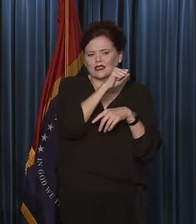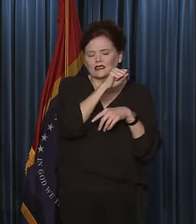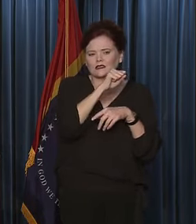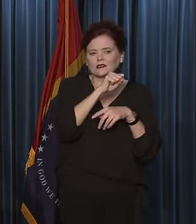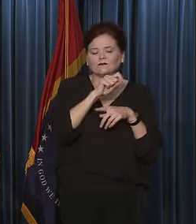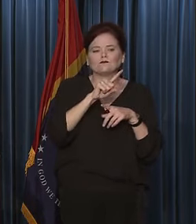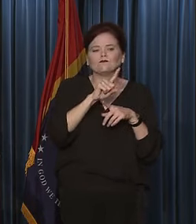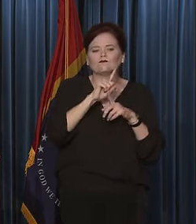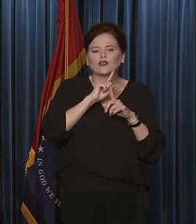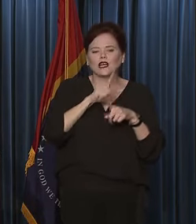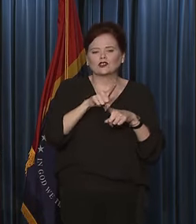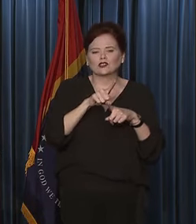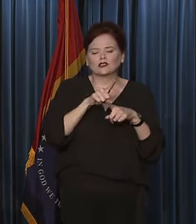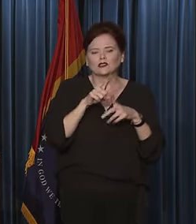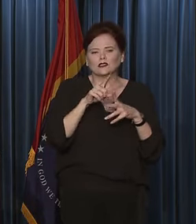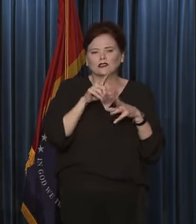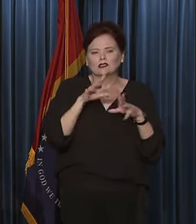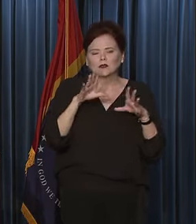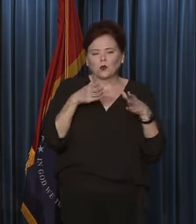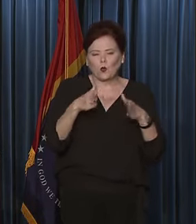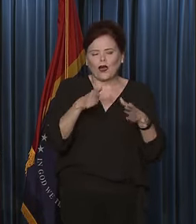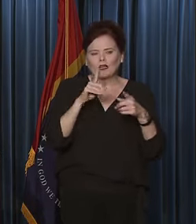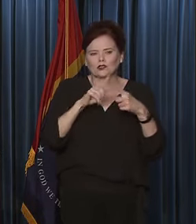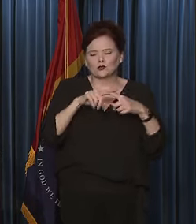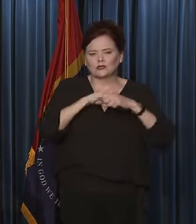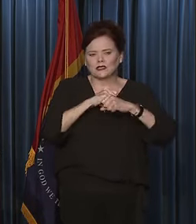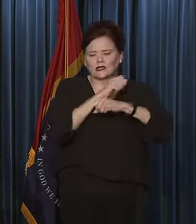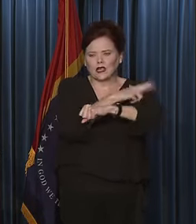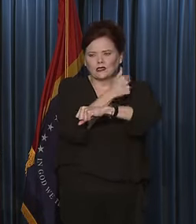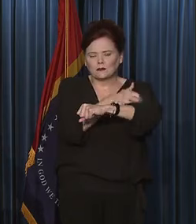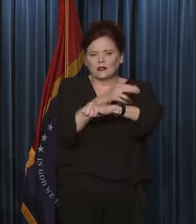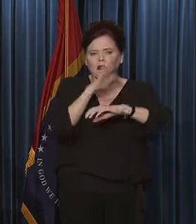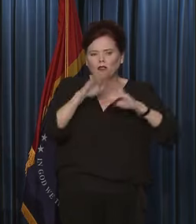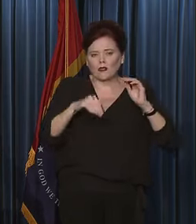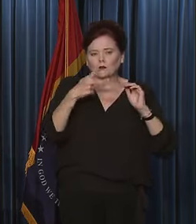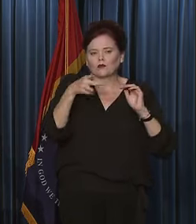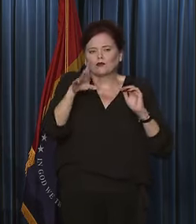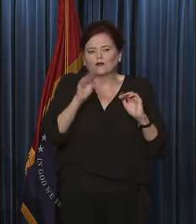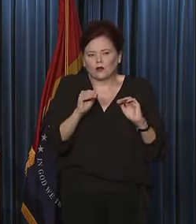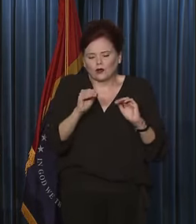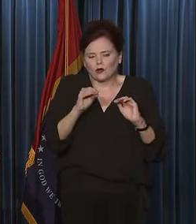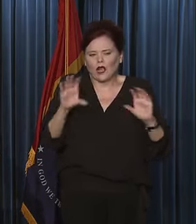protecting the state hospitals versus taking reactionary measures like we saw last year with the mandates?